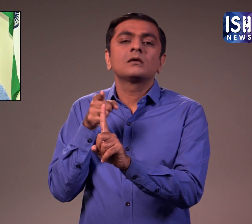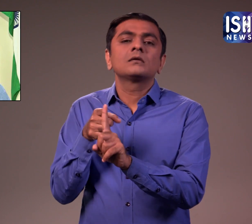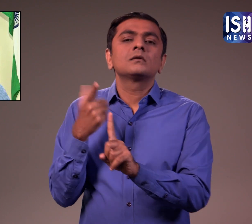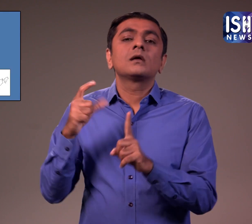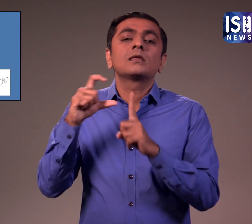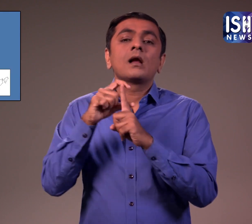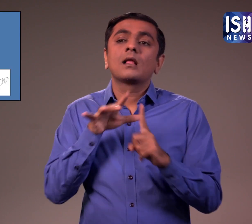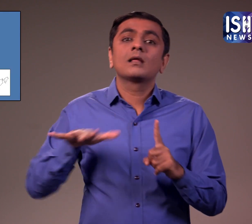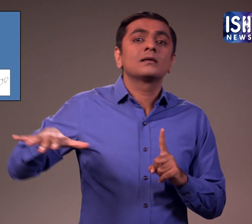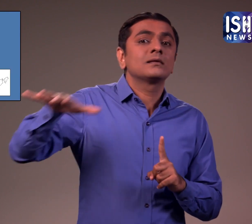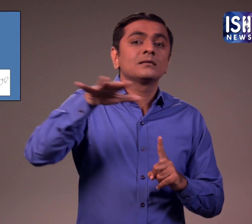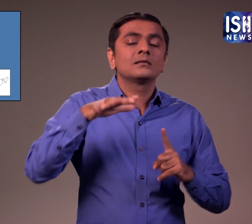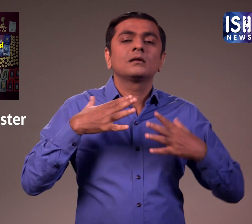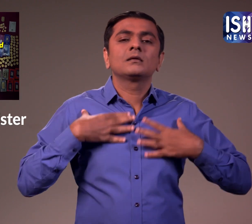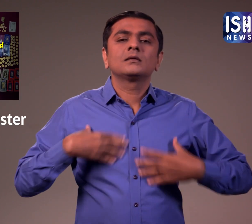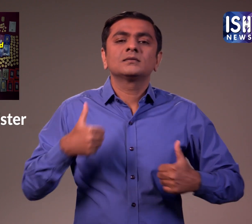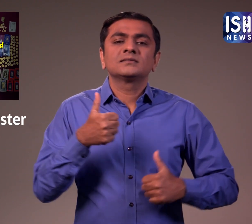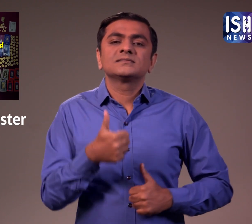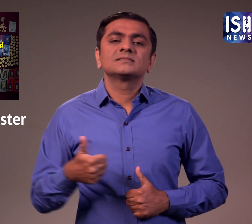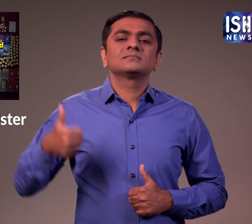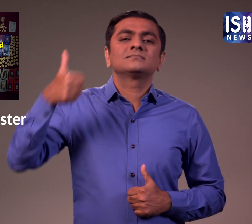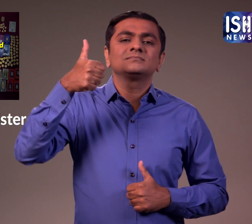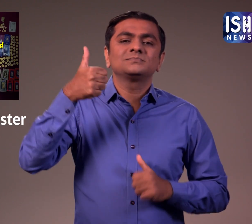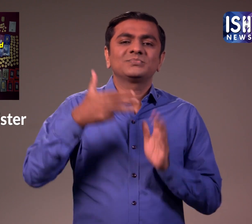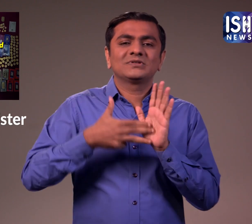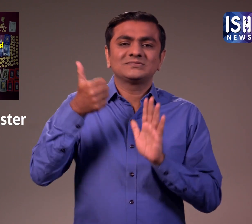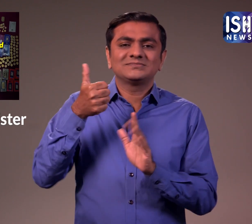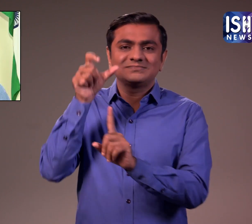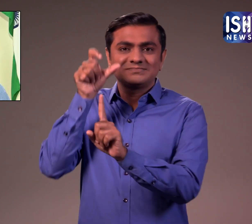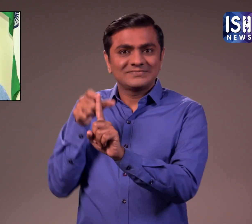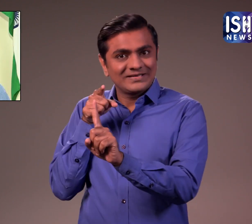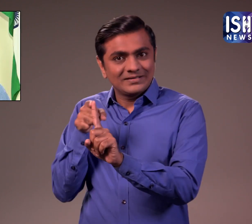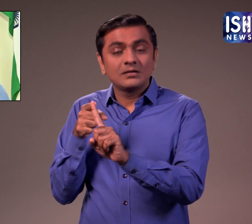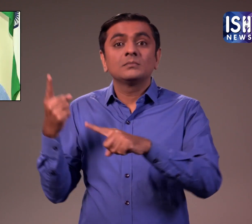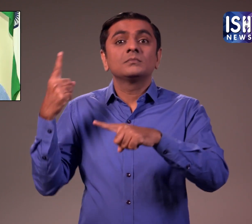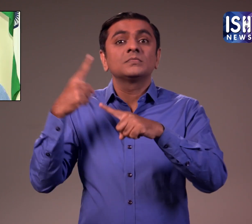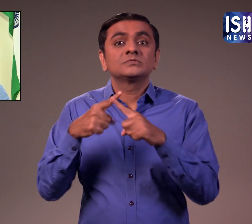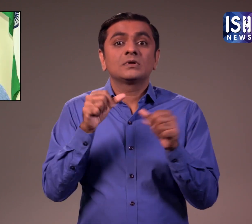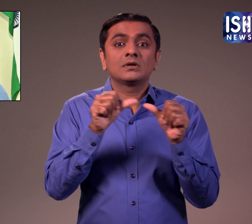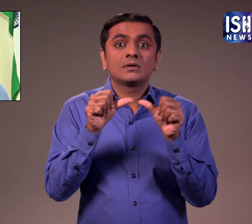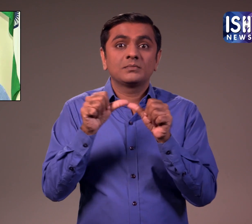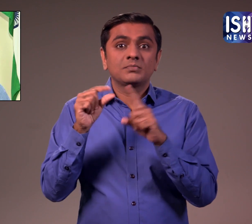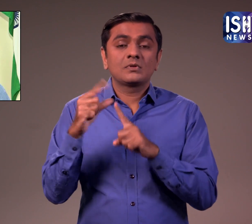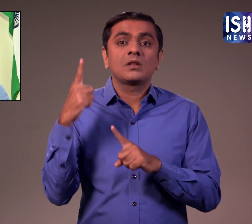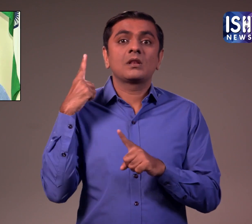and a senior ARP leader.